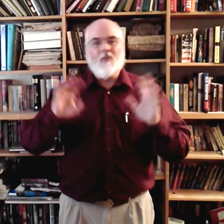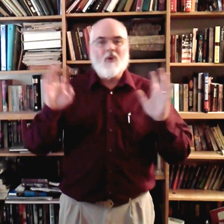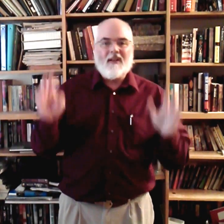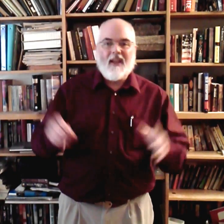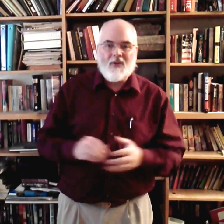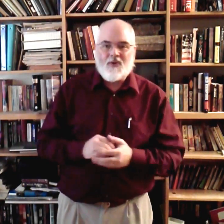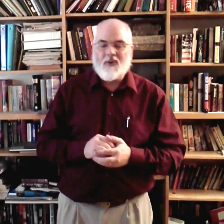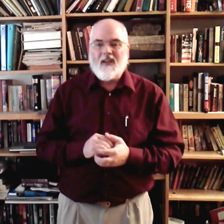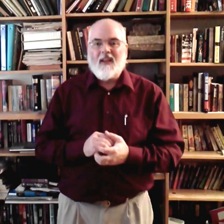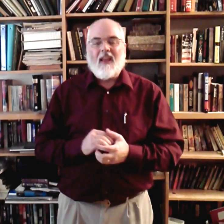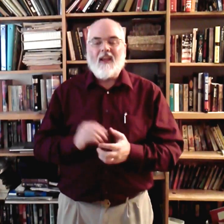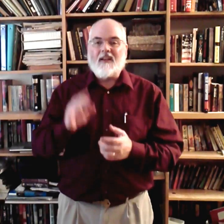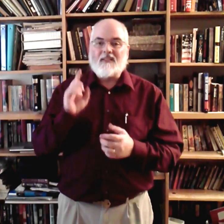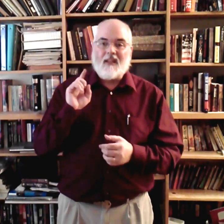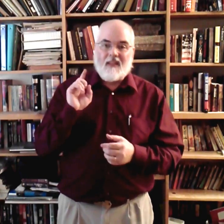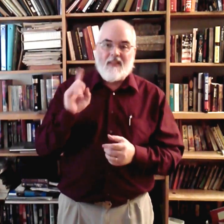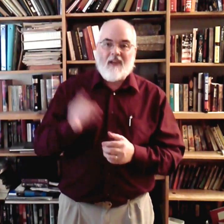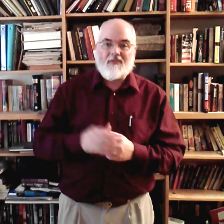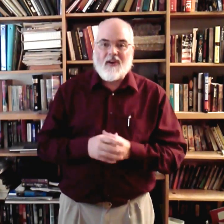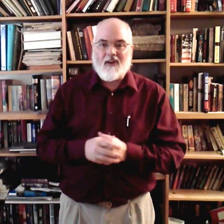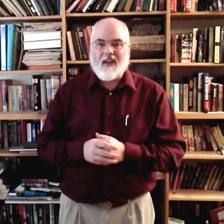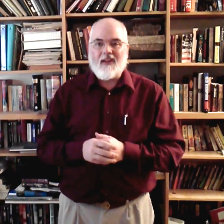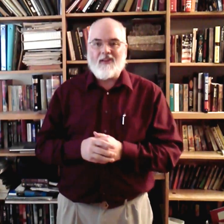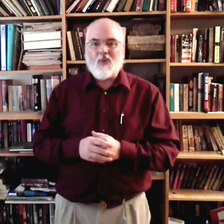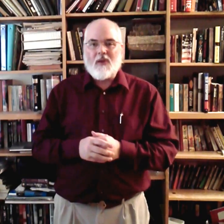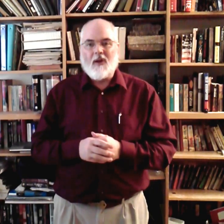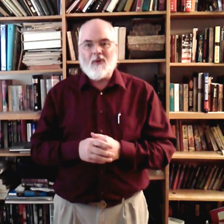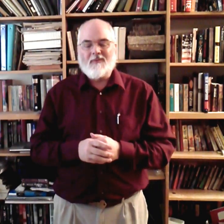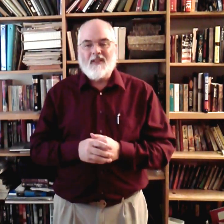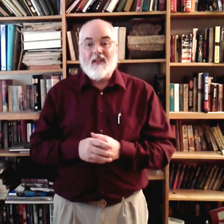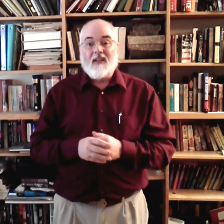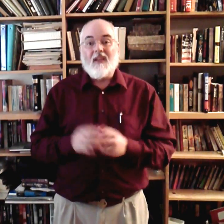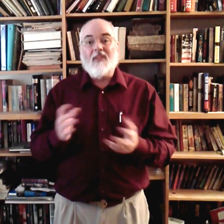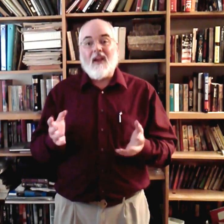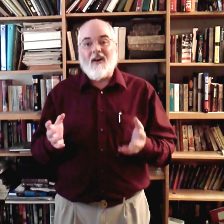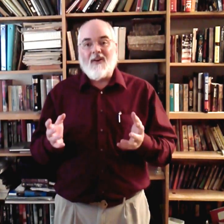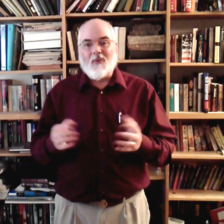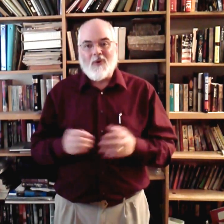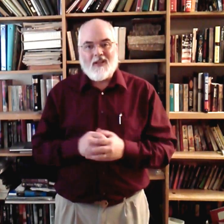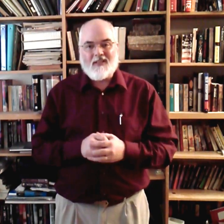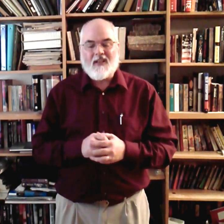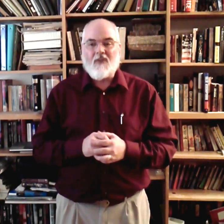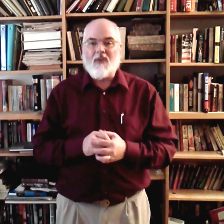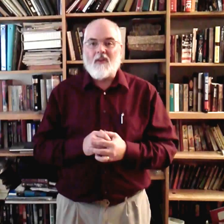no more danger, and it is to that fair land that we go. And there, we're going to see our Father.